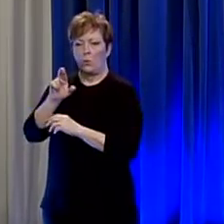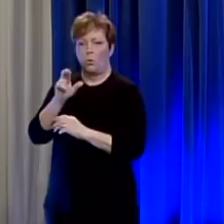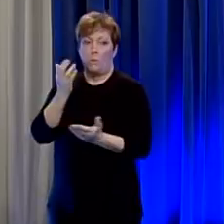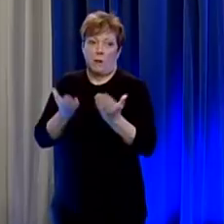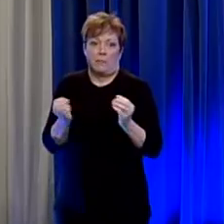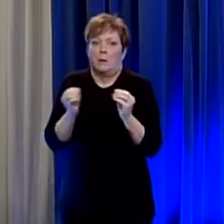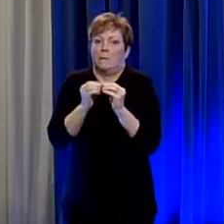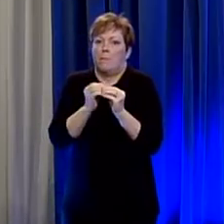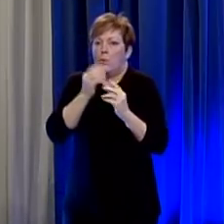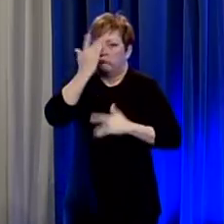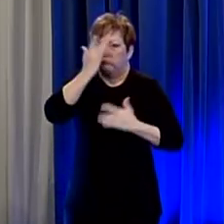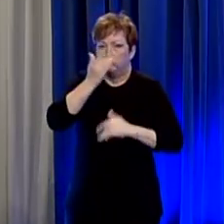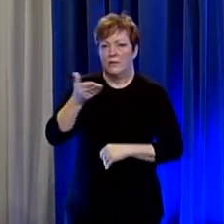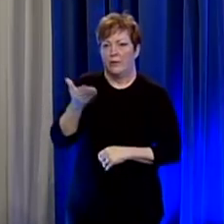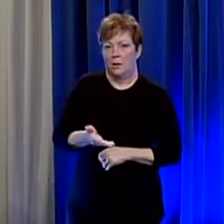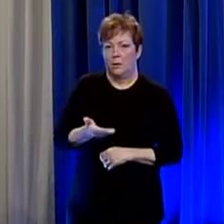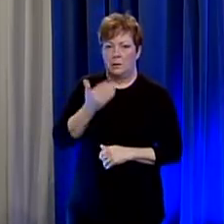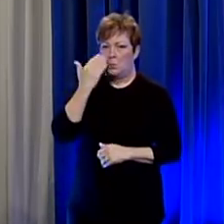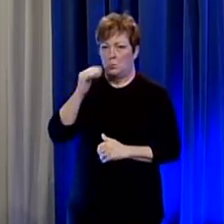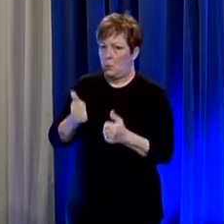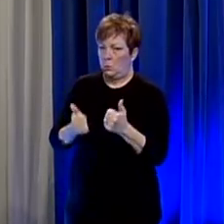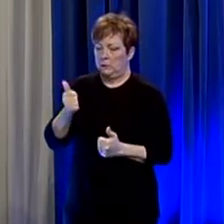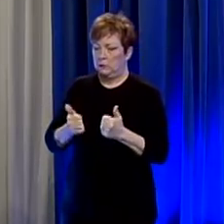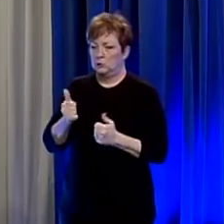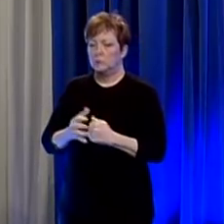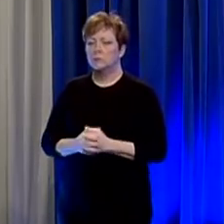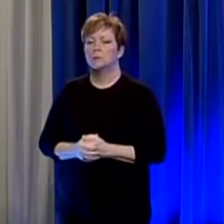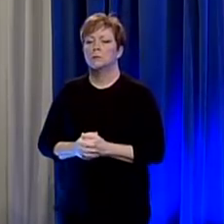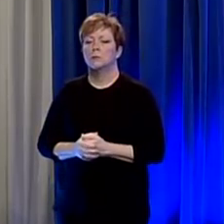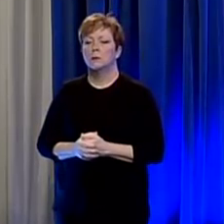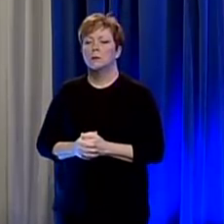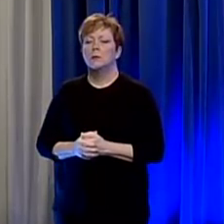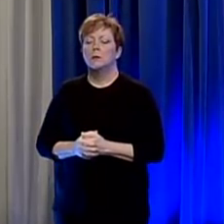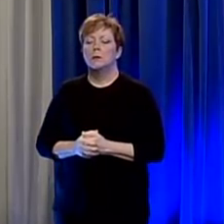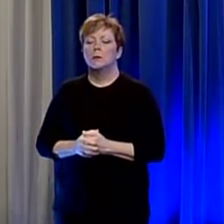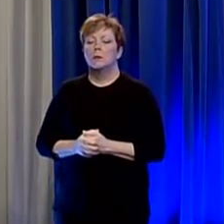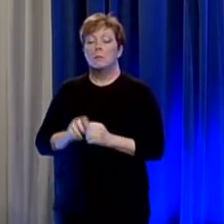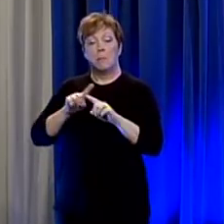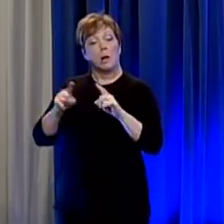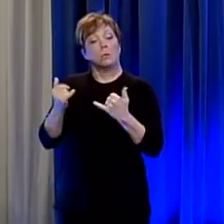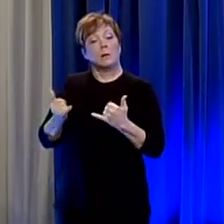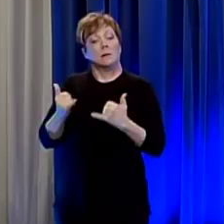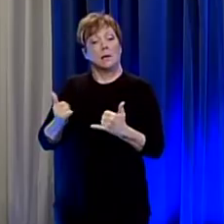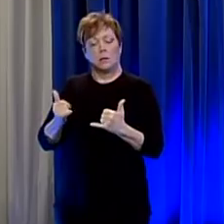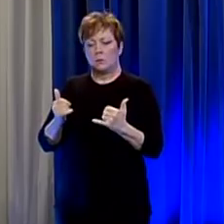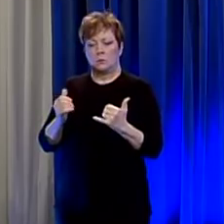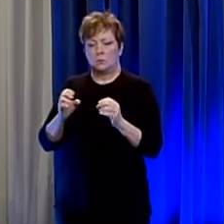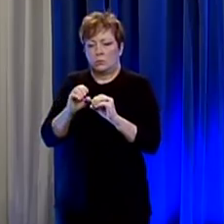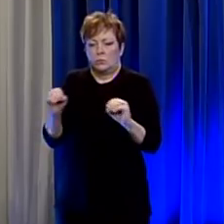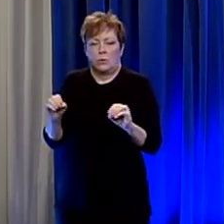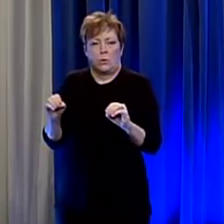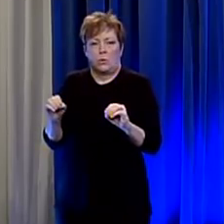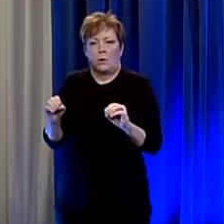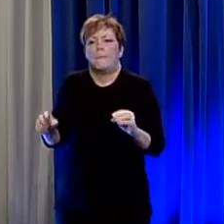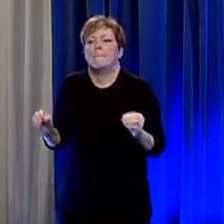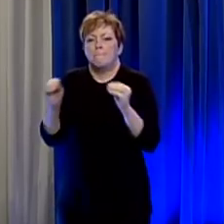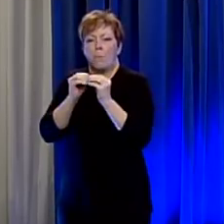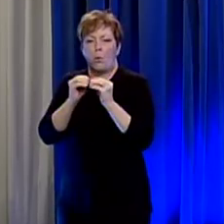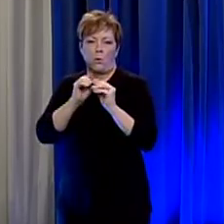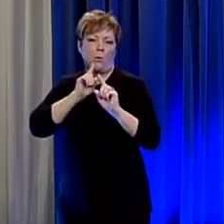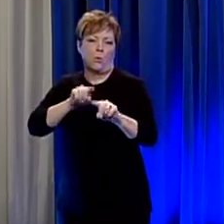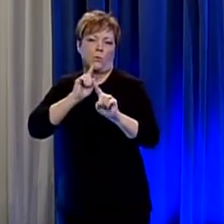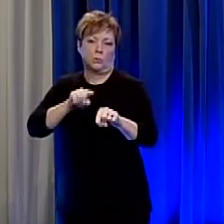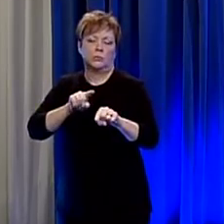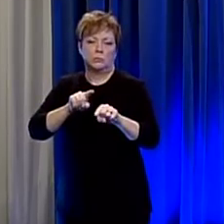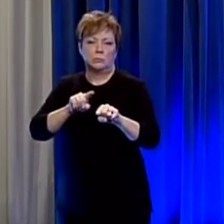or if there's more if there's actually more disease there at this time we don't have additional health orders that we're issuing